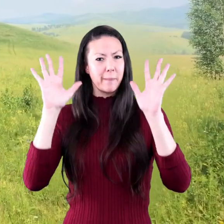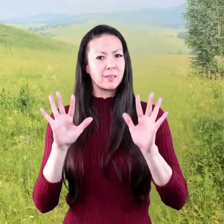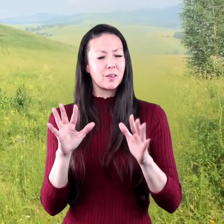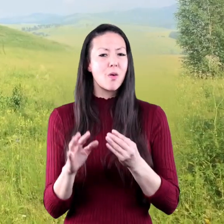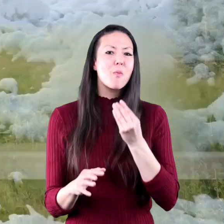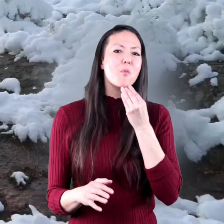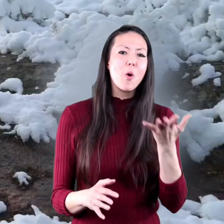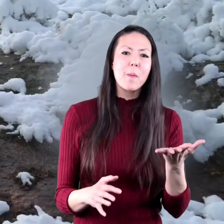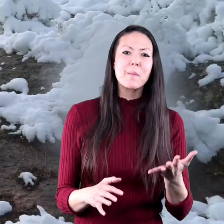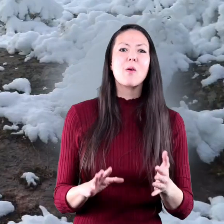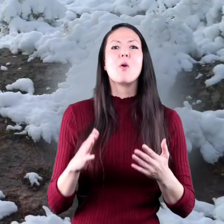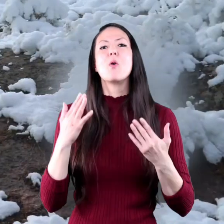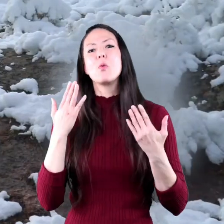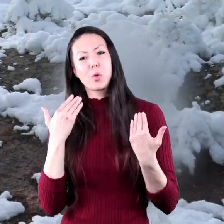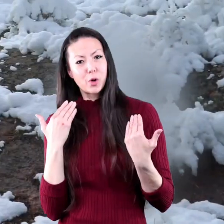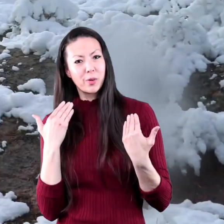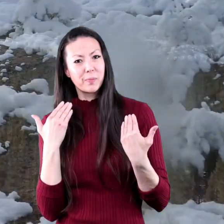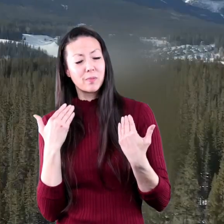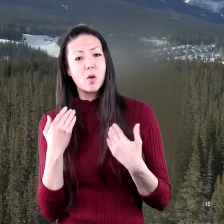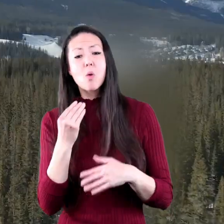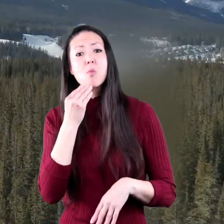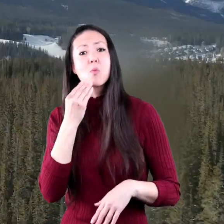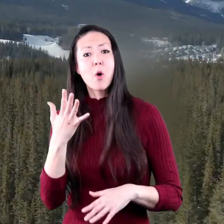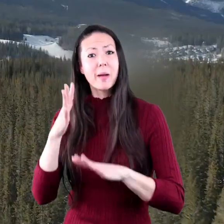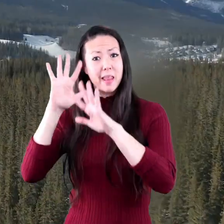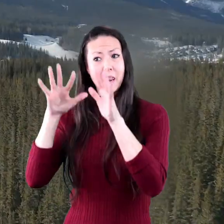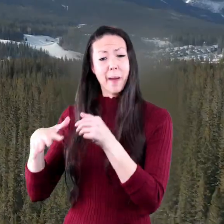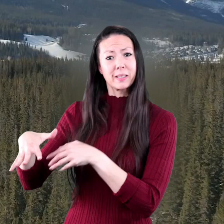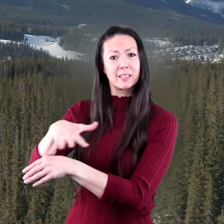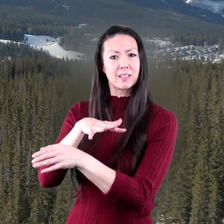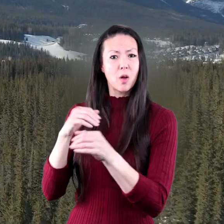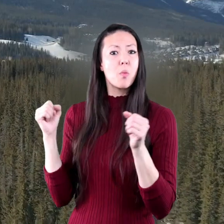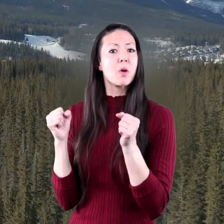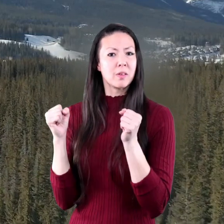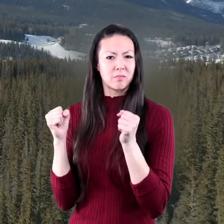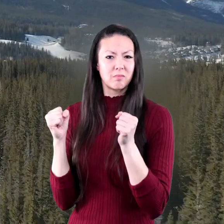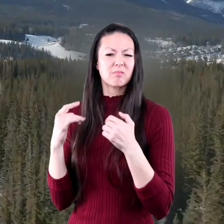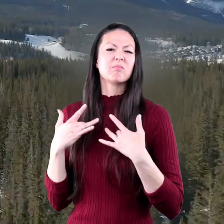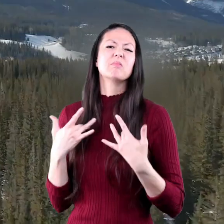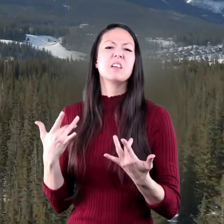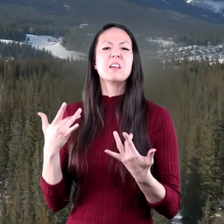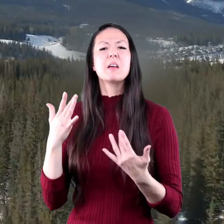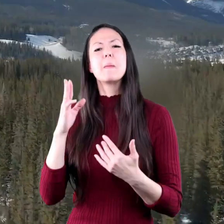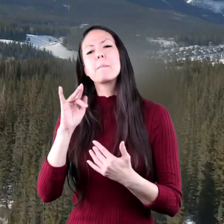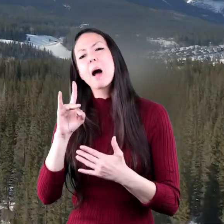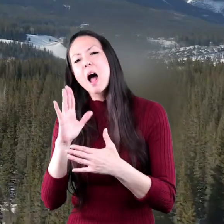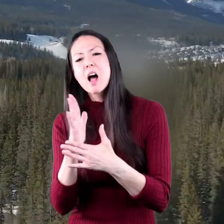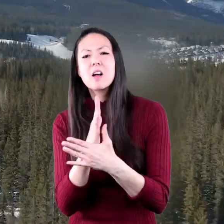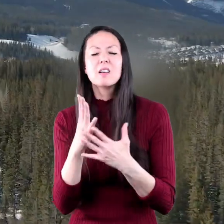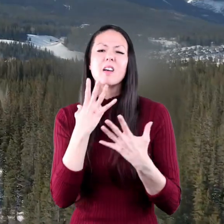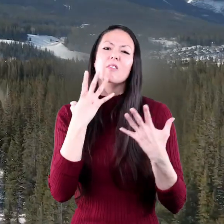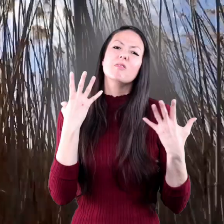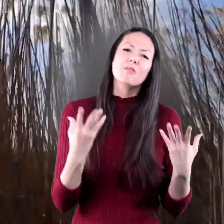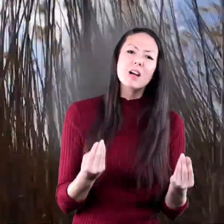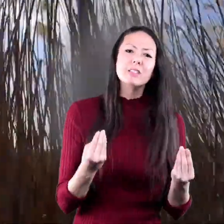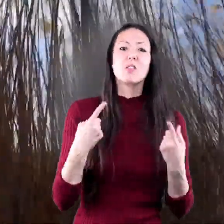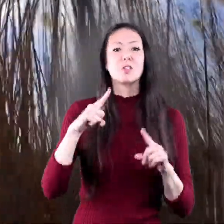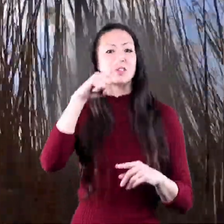and cool. In warm climates, the winters are usually mild and wet. And the summers are